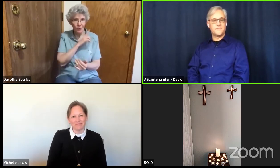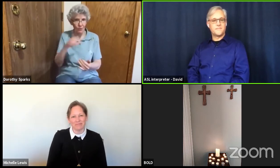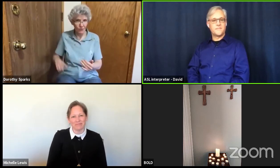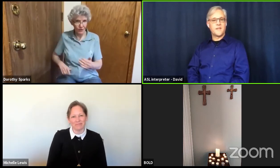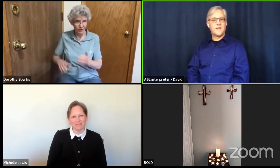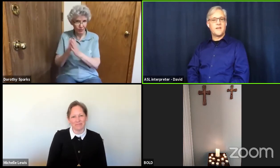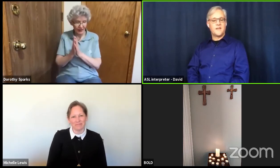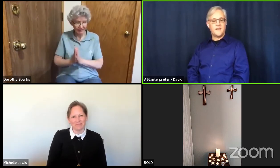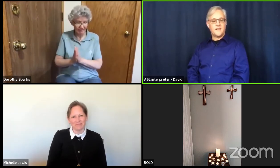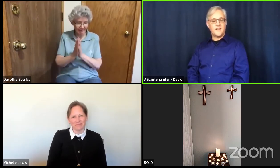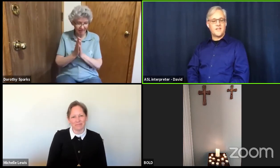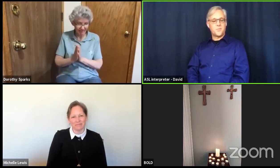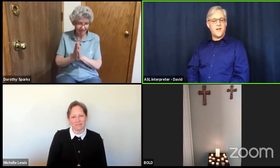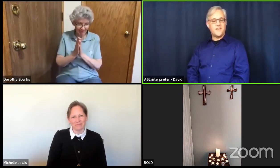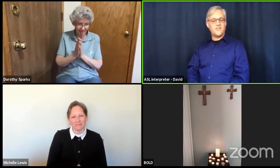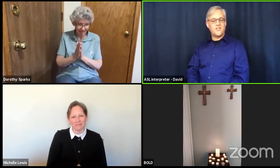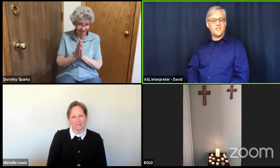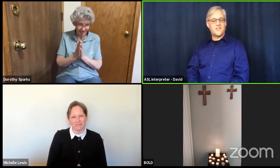let us pray as jesus taught